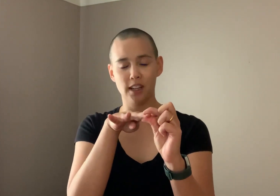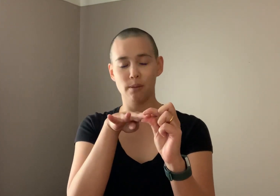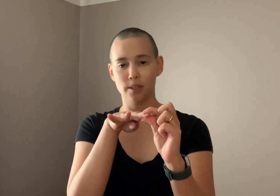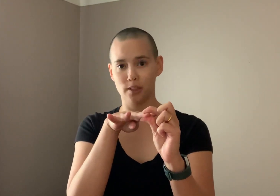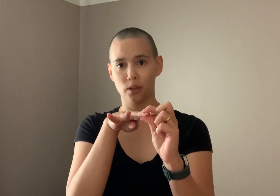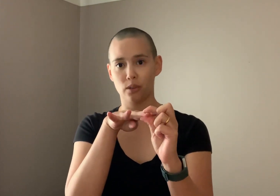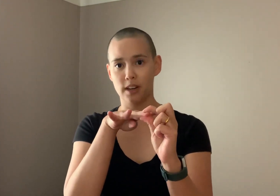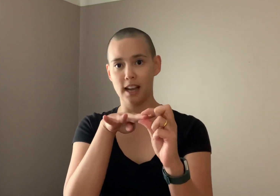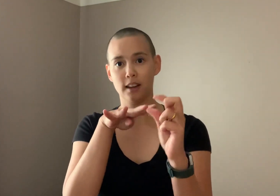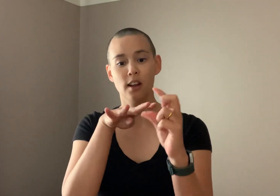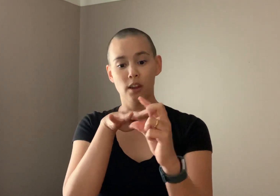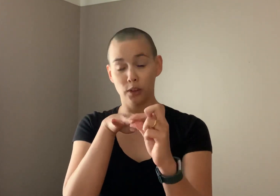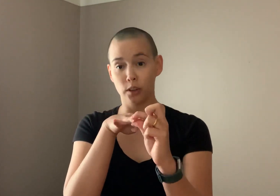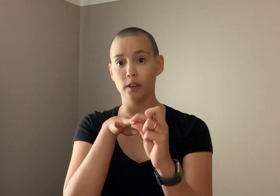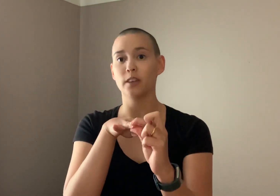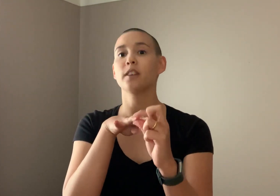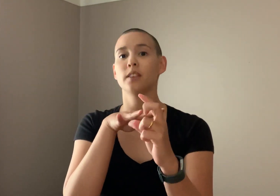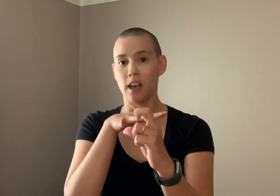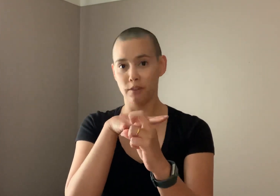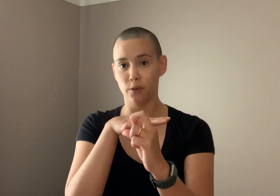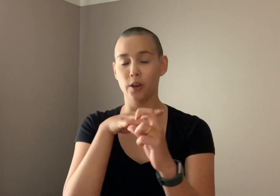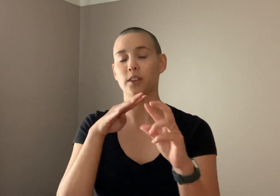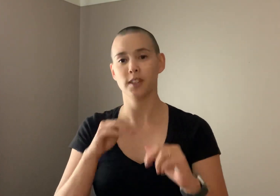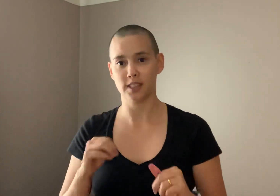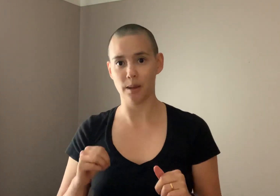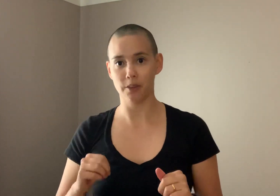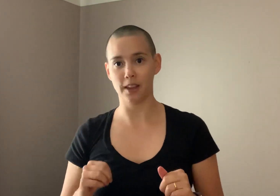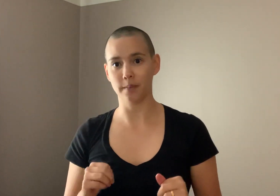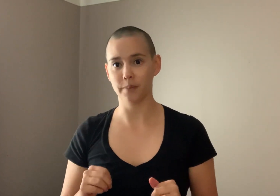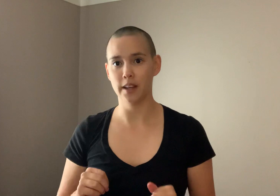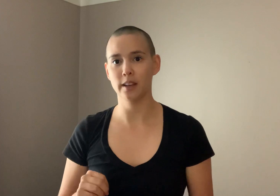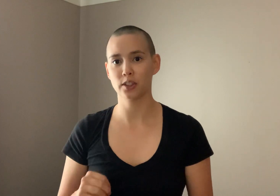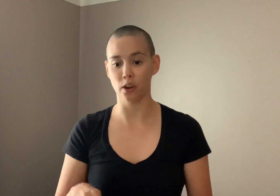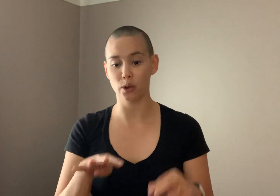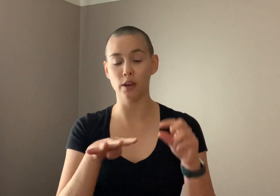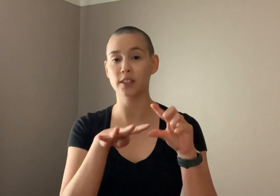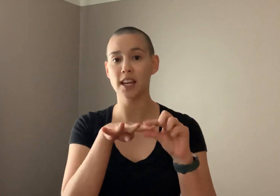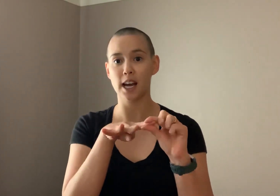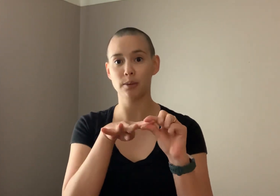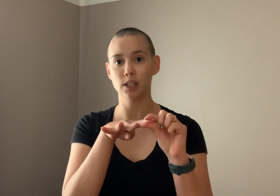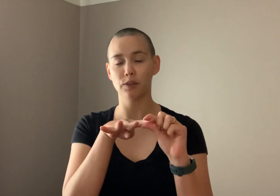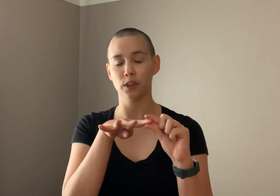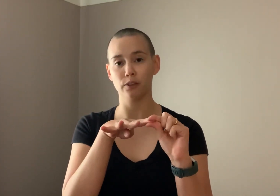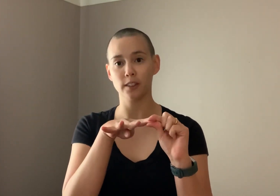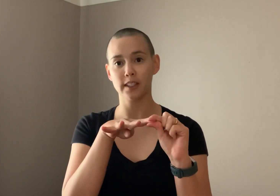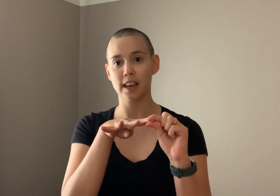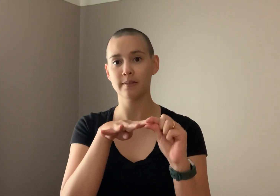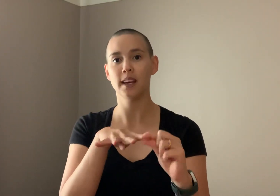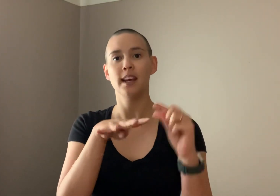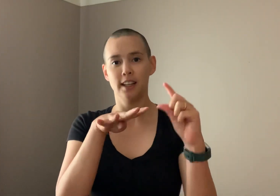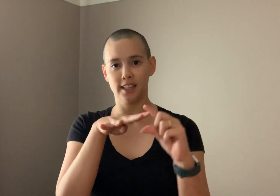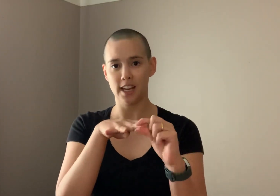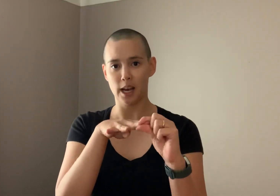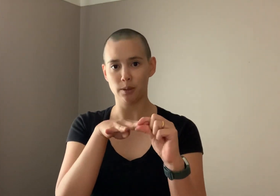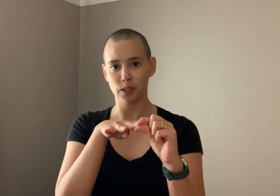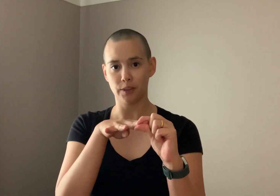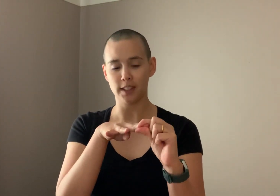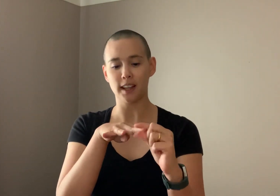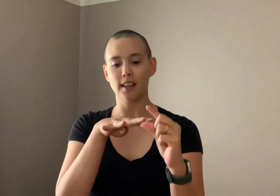numbers zero through nine, third and fourth same thing. So you have ten options for the first slot, ten options for the second,